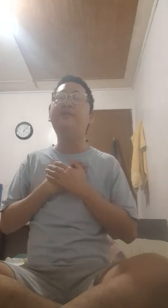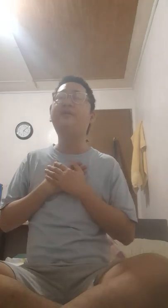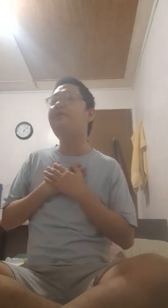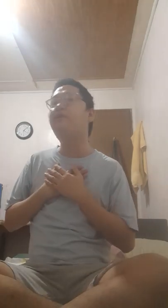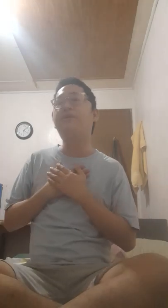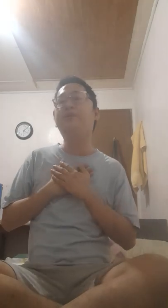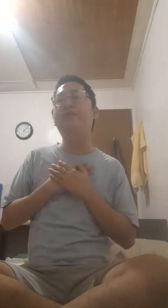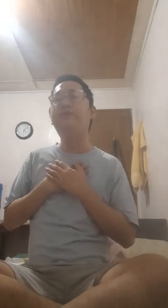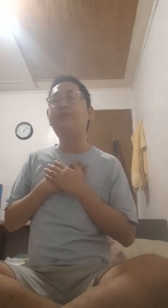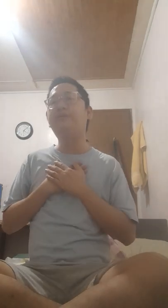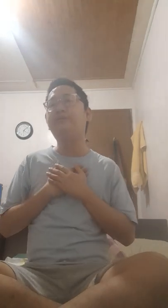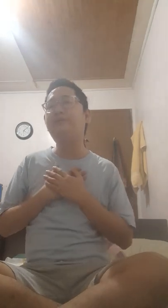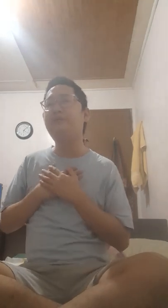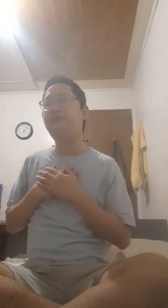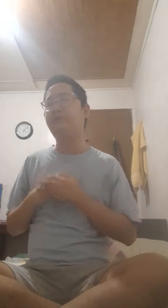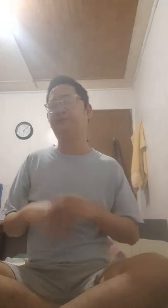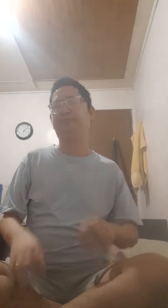Oh, I